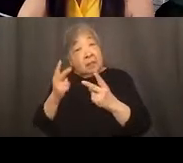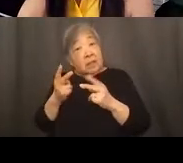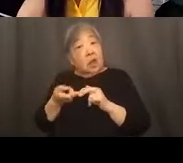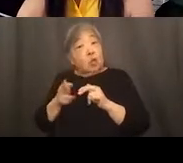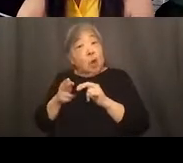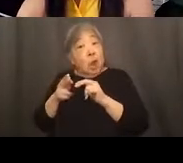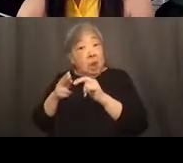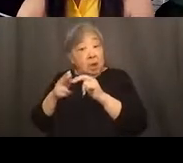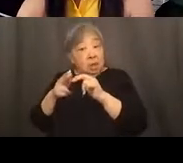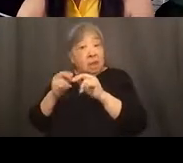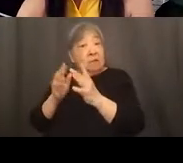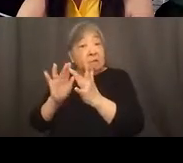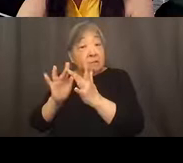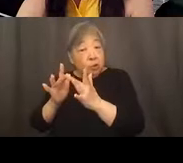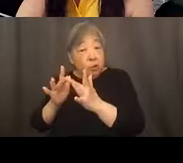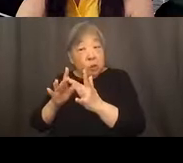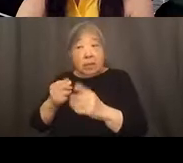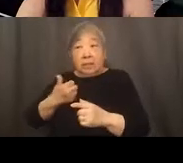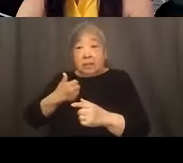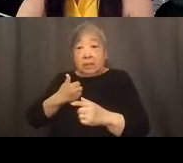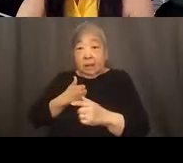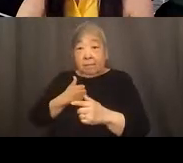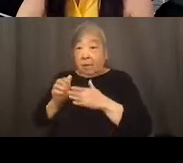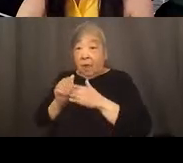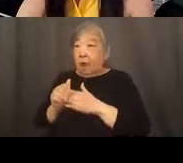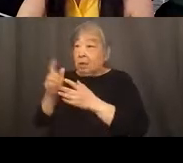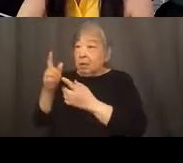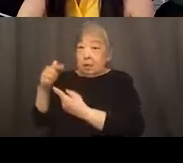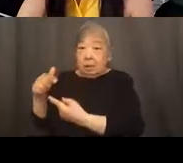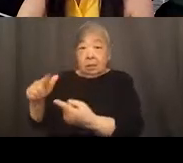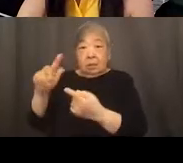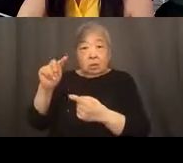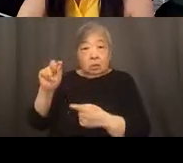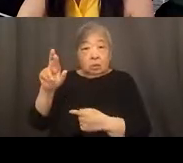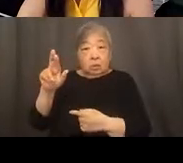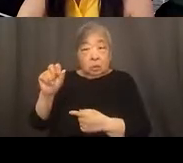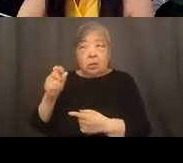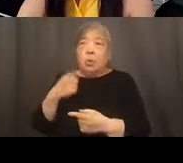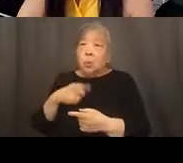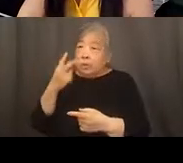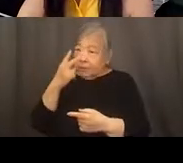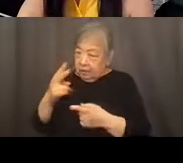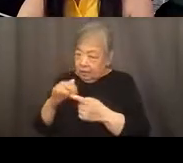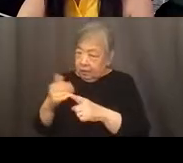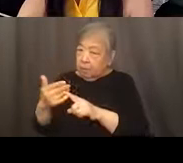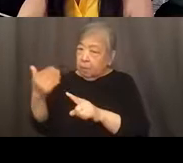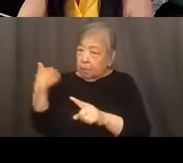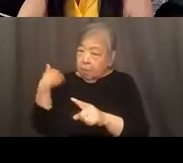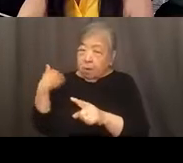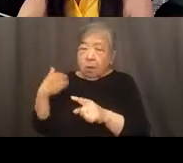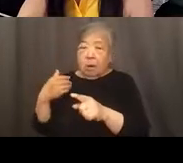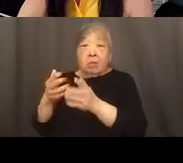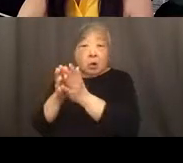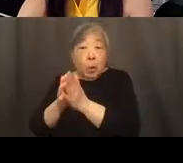in virtual and self-guided tours. And this is a trend that, you know, we've been seeing in terms of maintenance requests